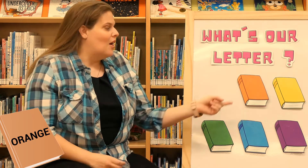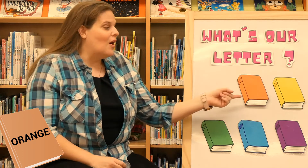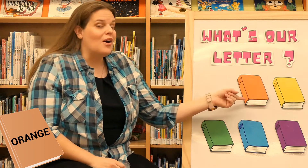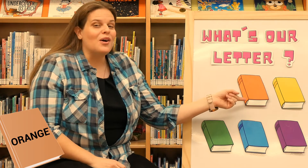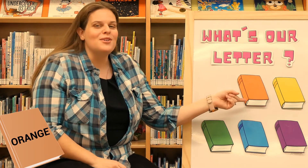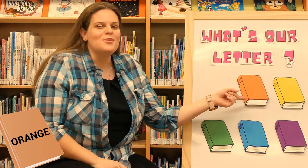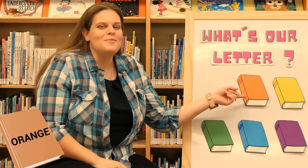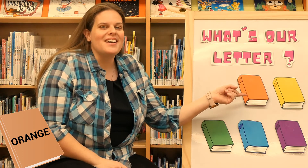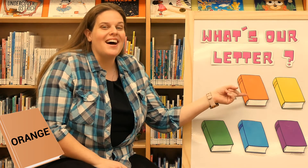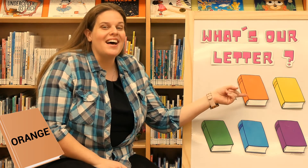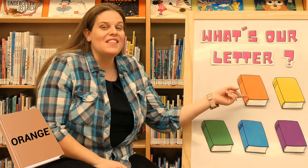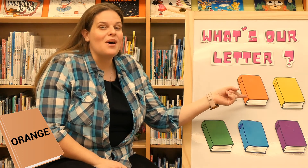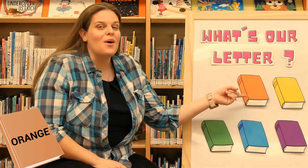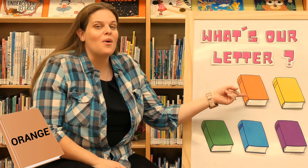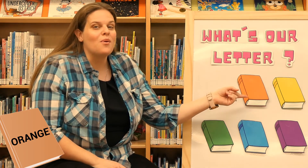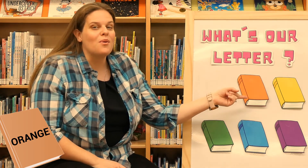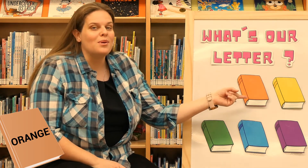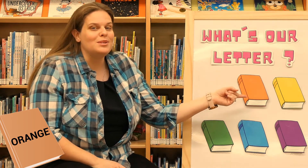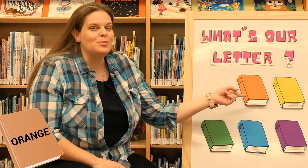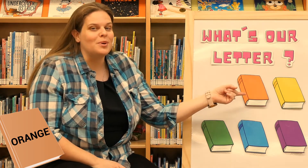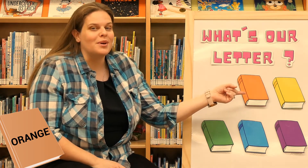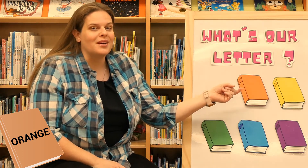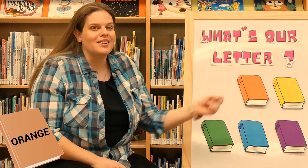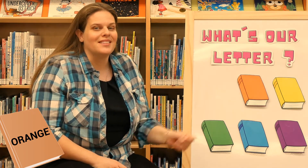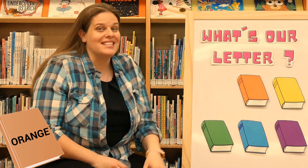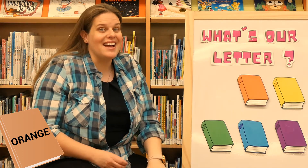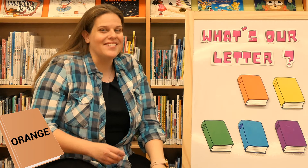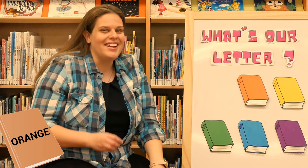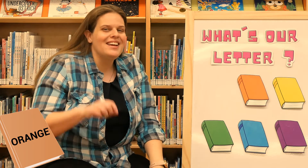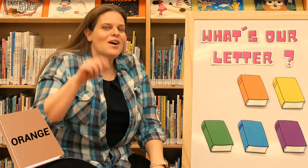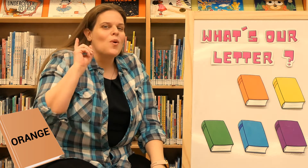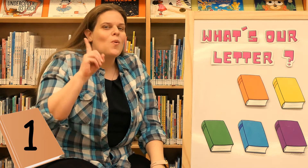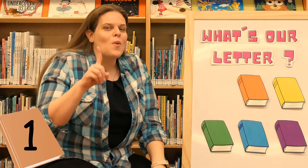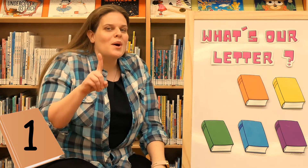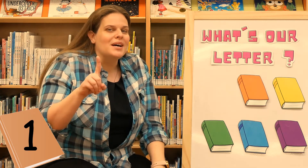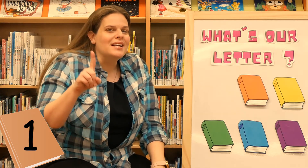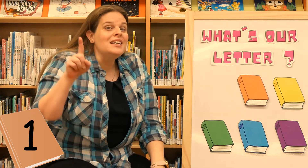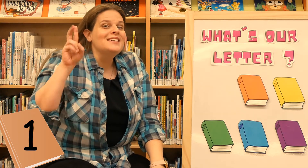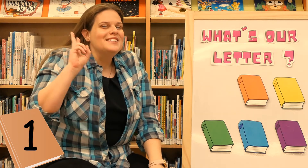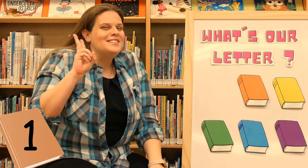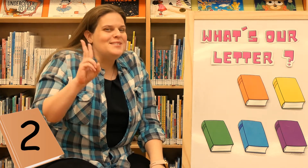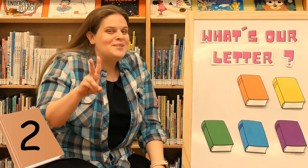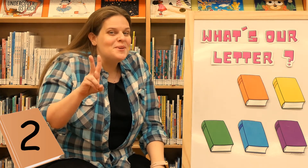Are you behind the orange book? Let's count. Ready? One, two,